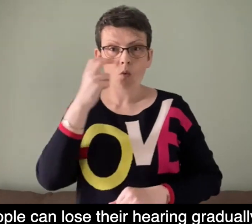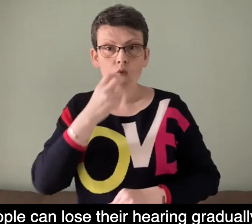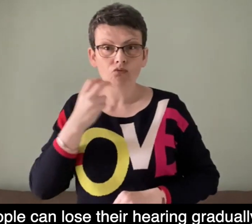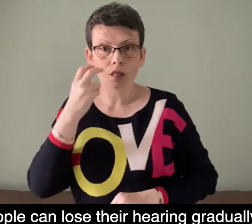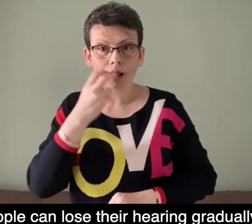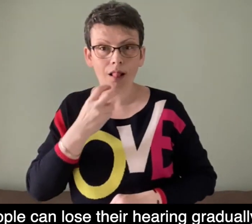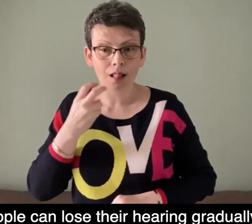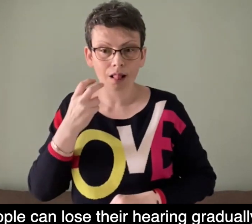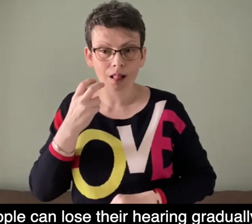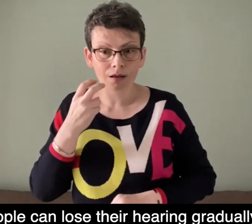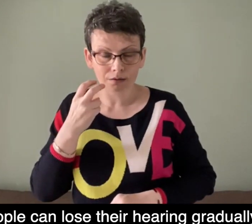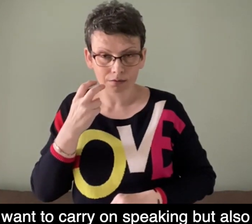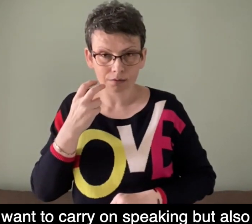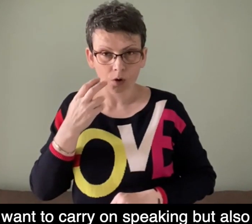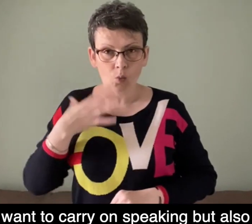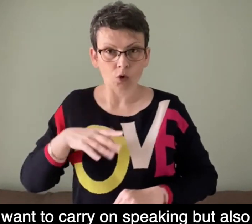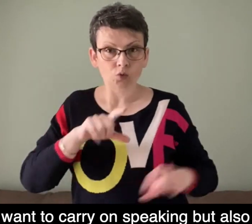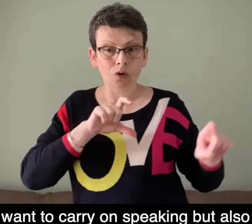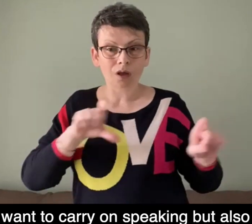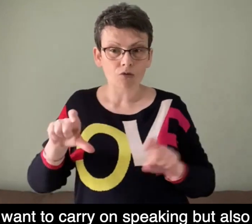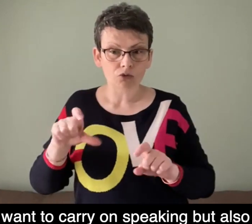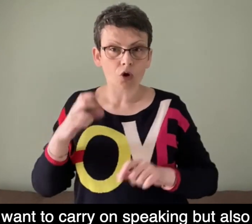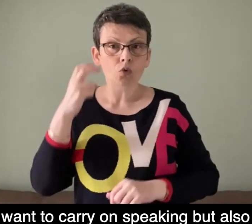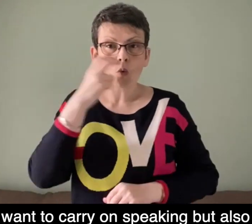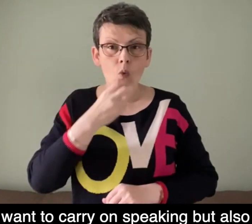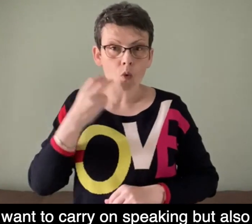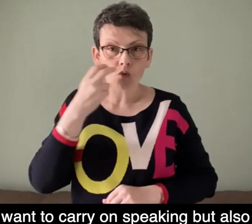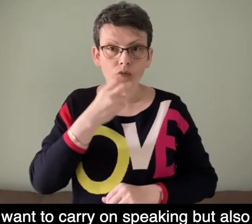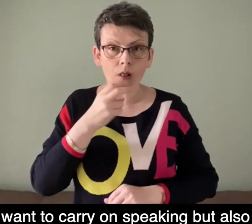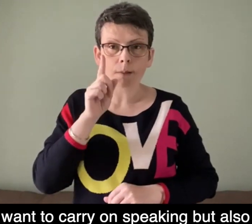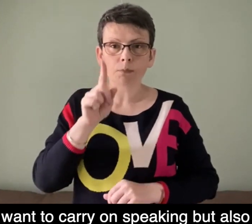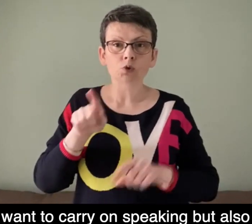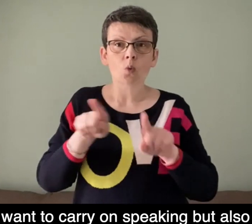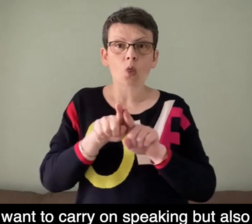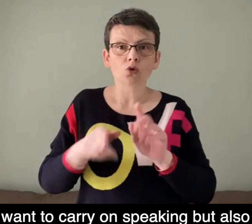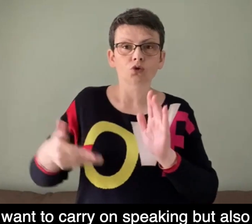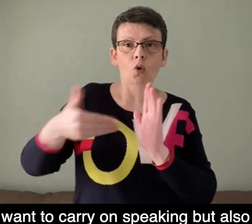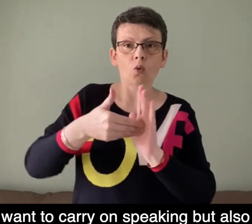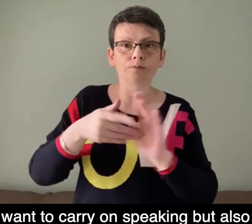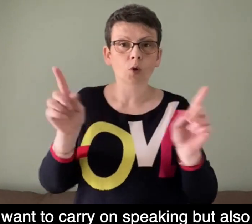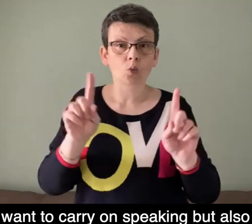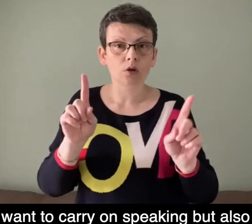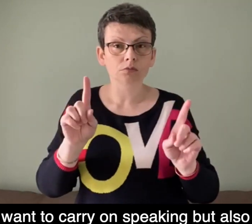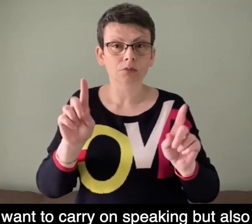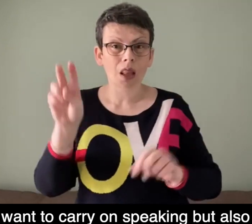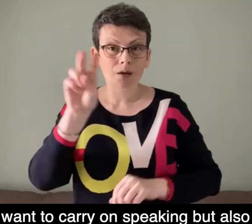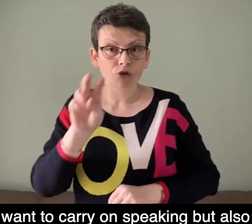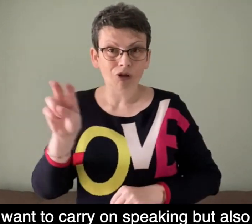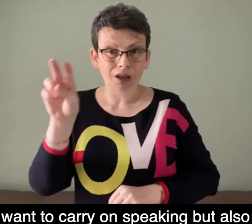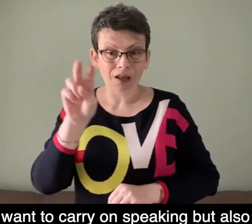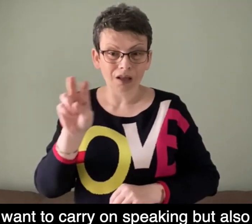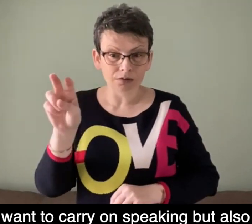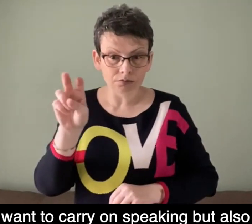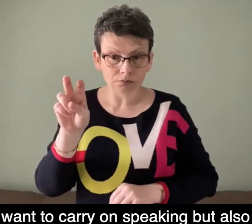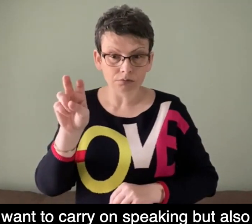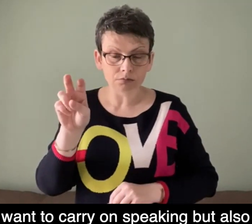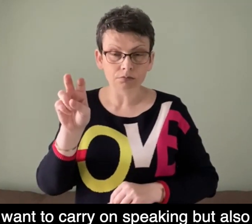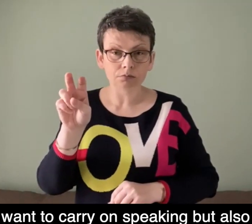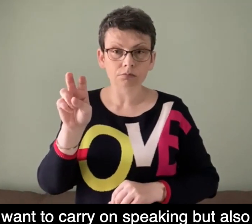they may want to carry on speaking, but also lip read or communicate more through text and gestures.